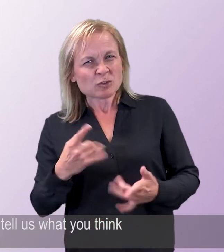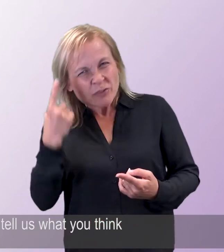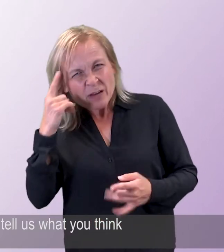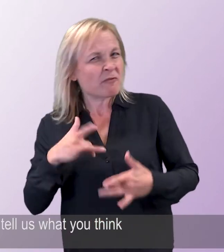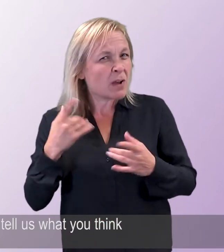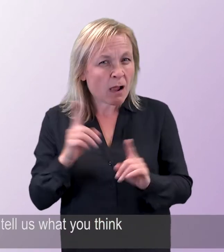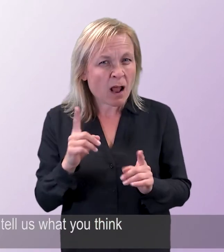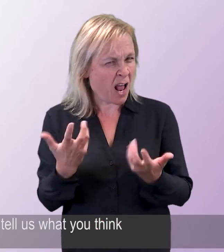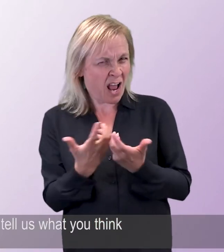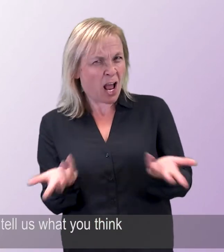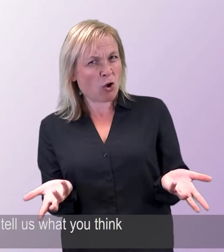How to tell us what you think.